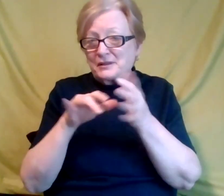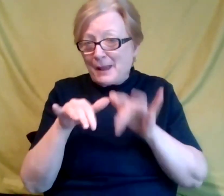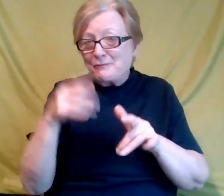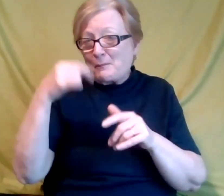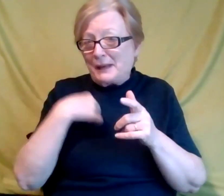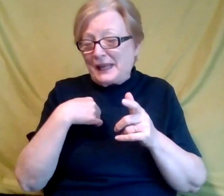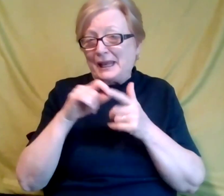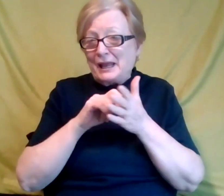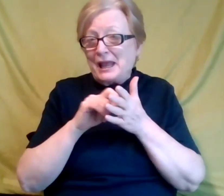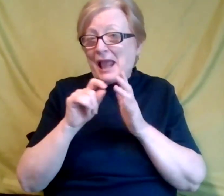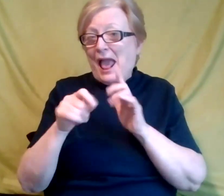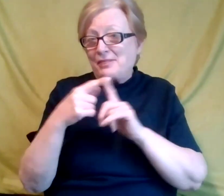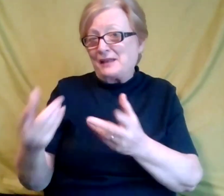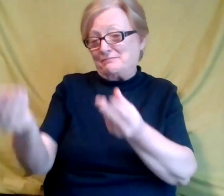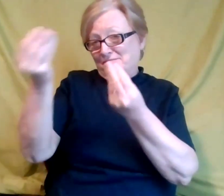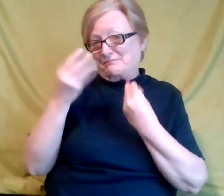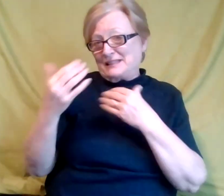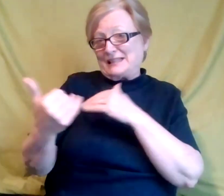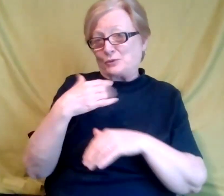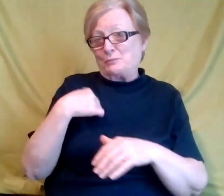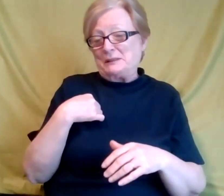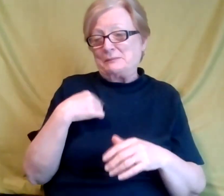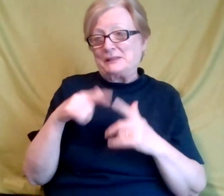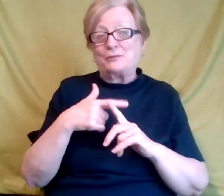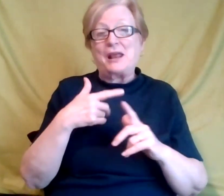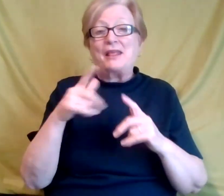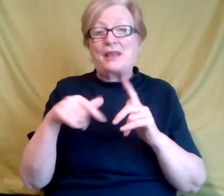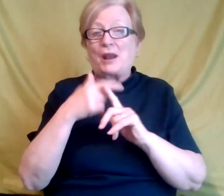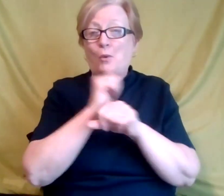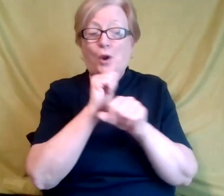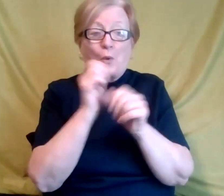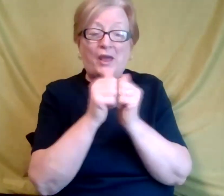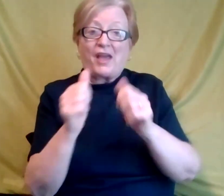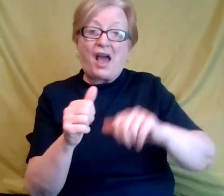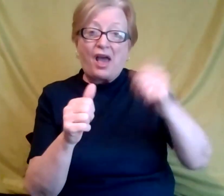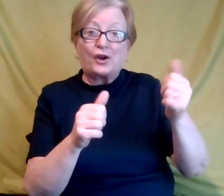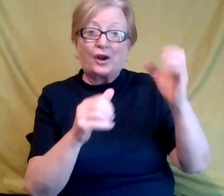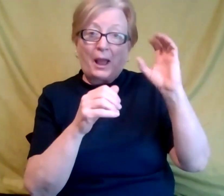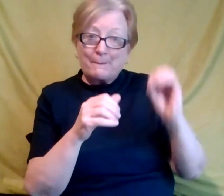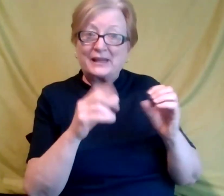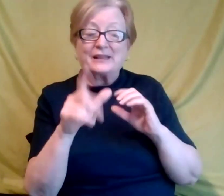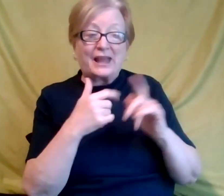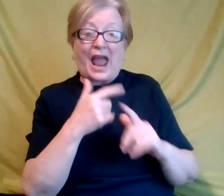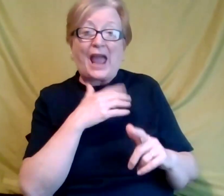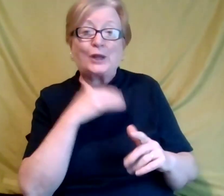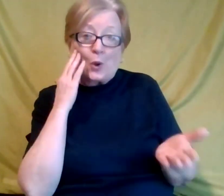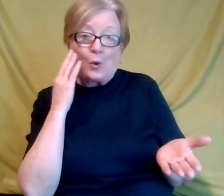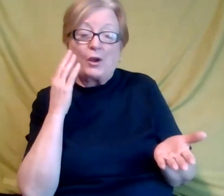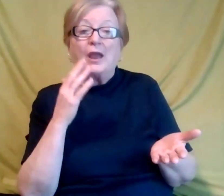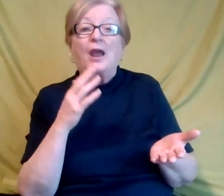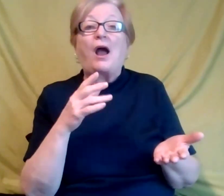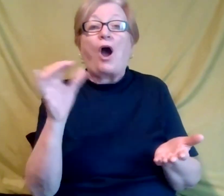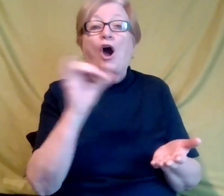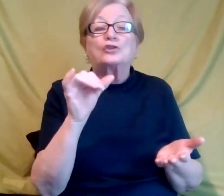workshops and when I'm working, you know, with other companies, these are things that I ask for, uh, another thing in